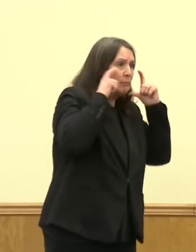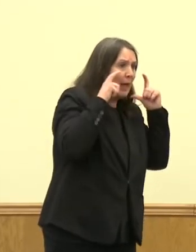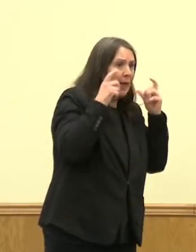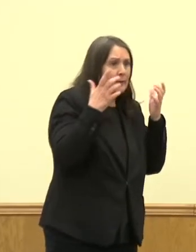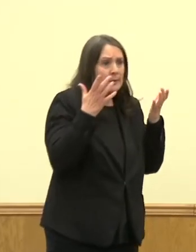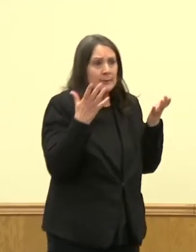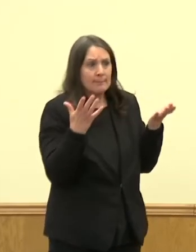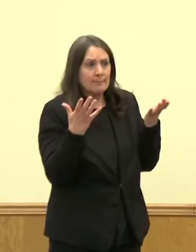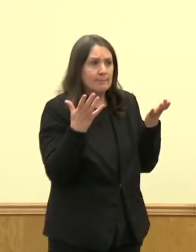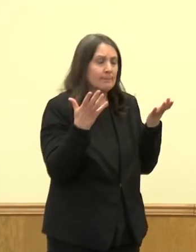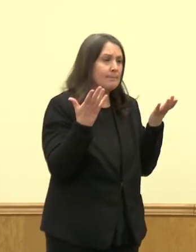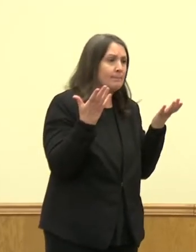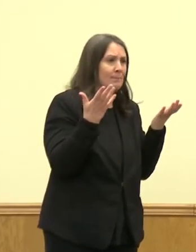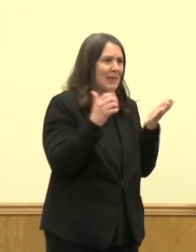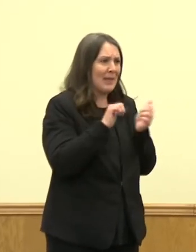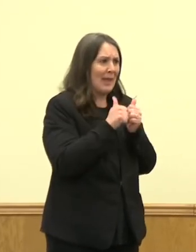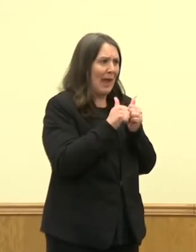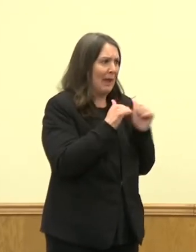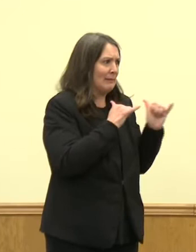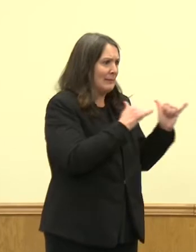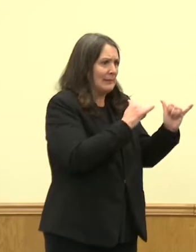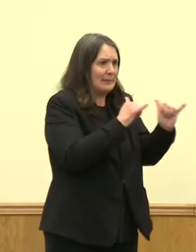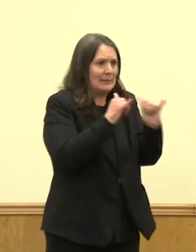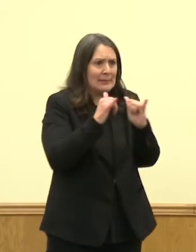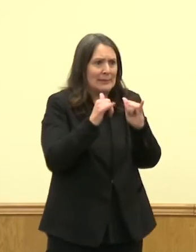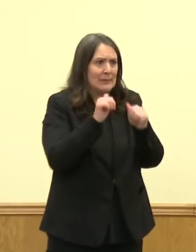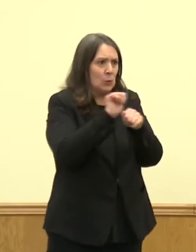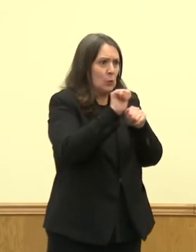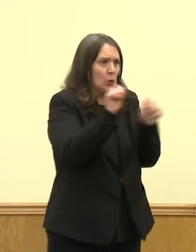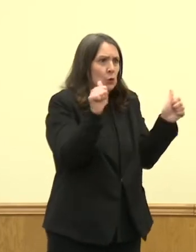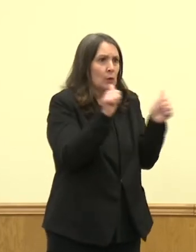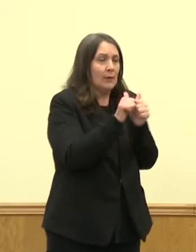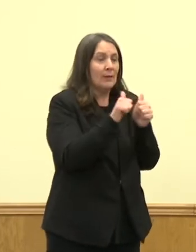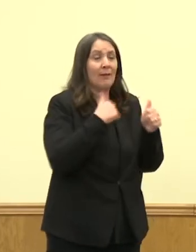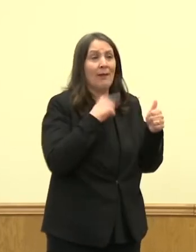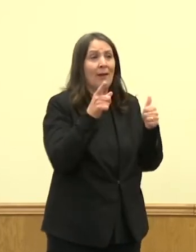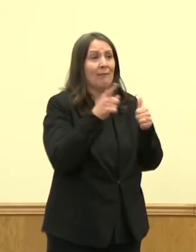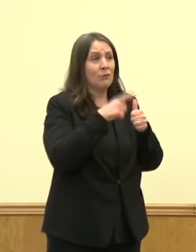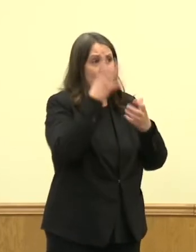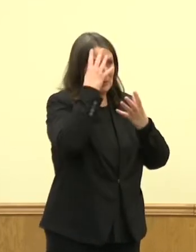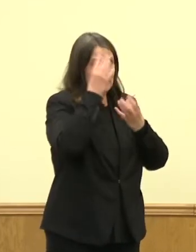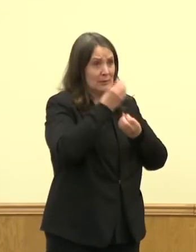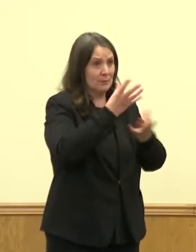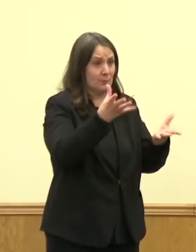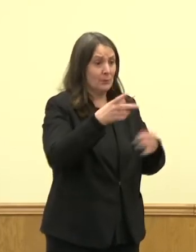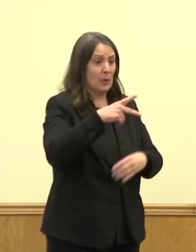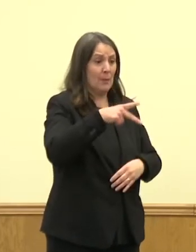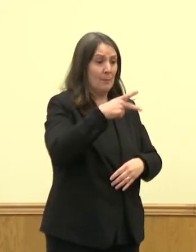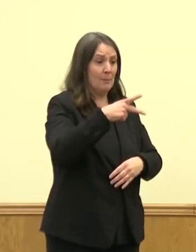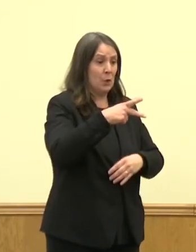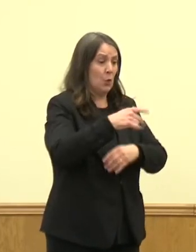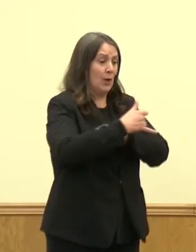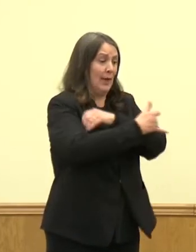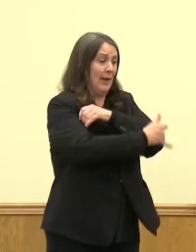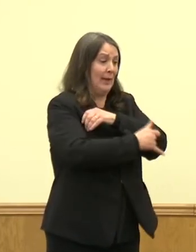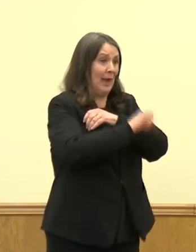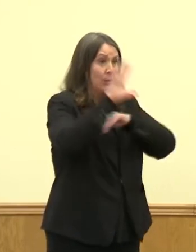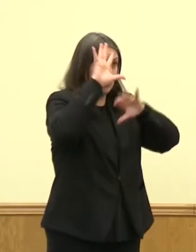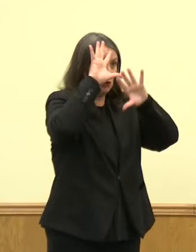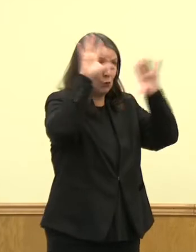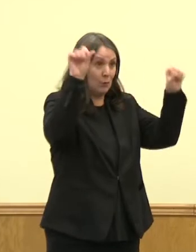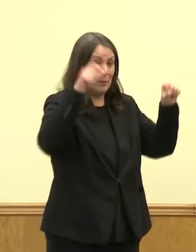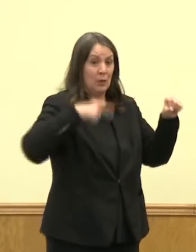commonalities in how we can work together. So I would like to start by saying, first of all, as Peoria County Superintendents, we are